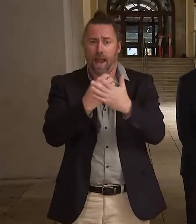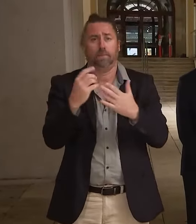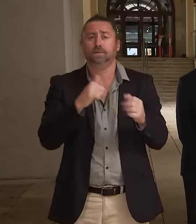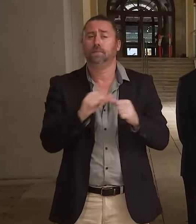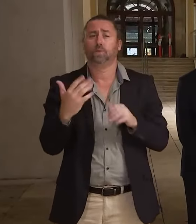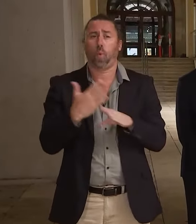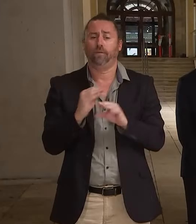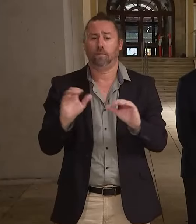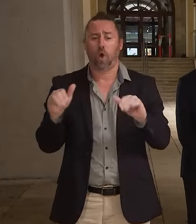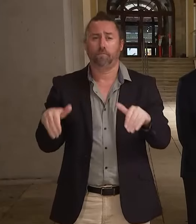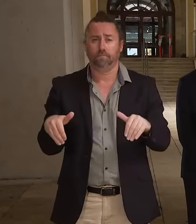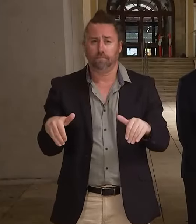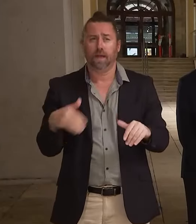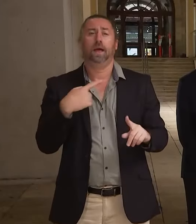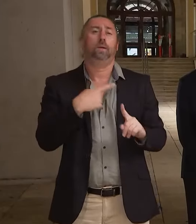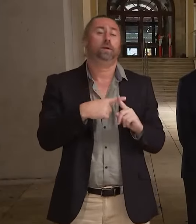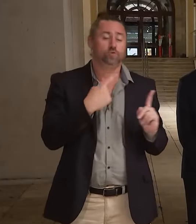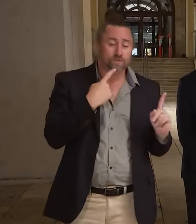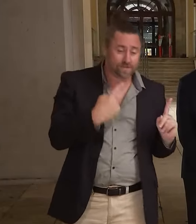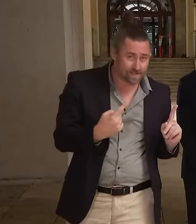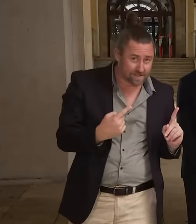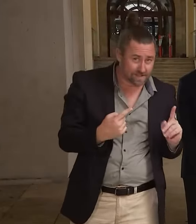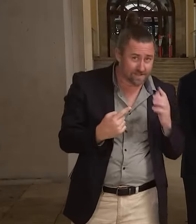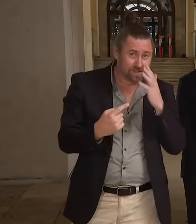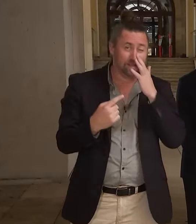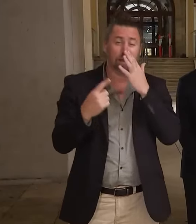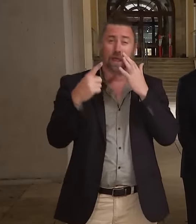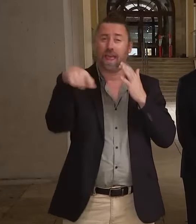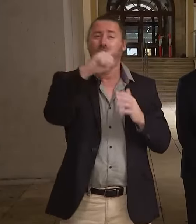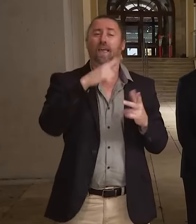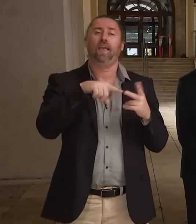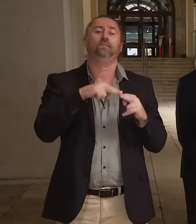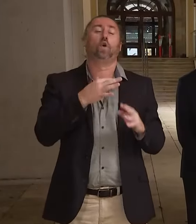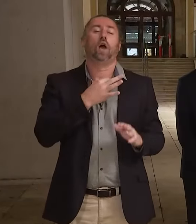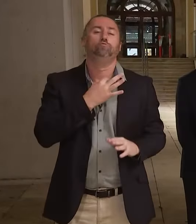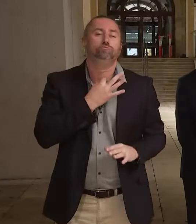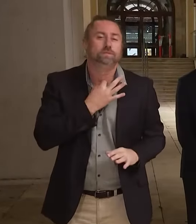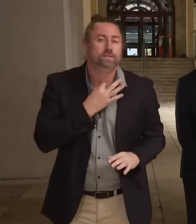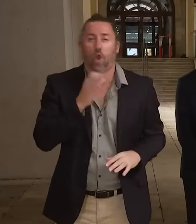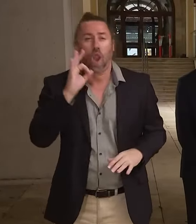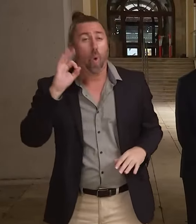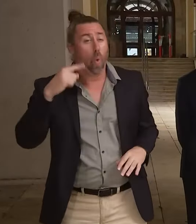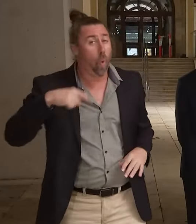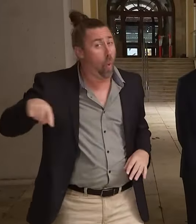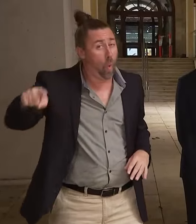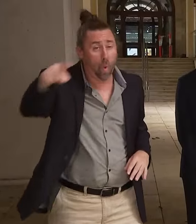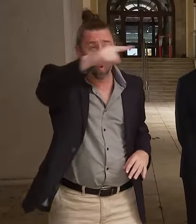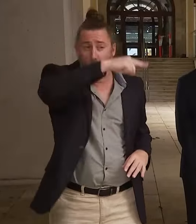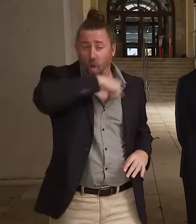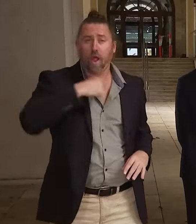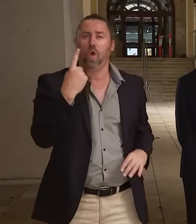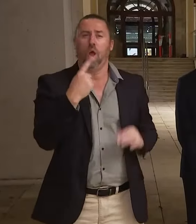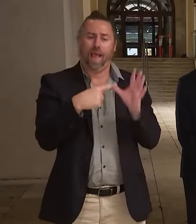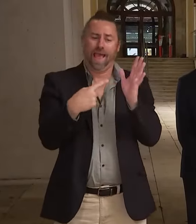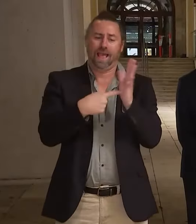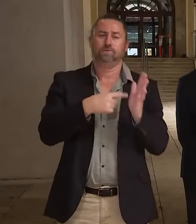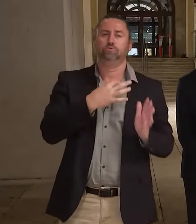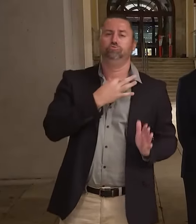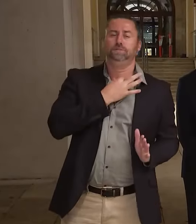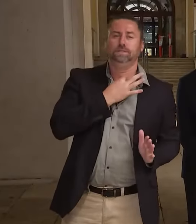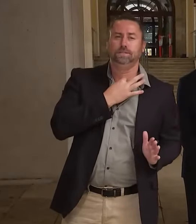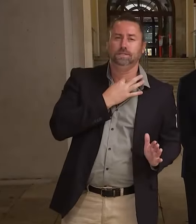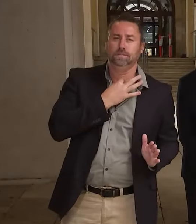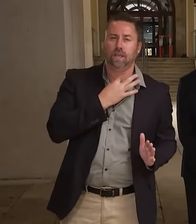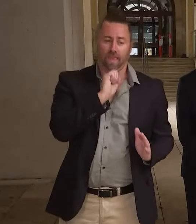And the Premier has said where you are part of the vulnerable cohort. Not everybody. We're talking about those